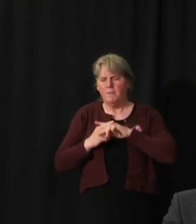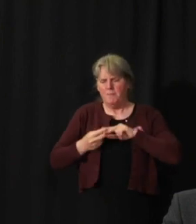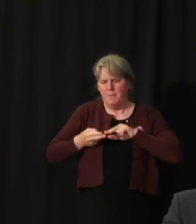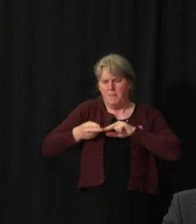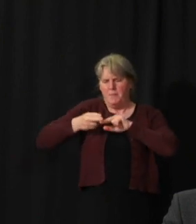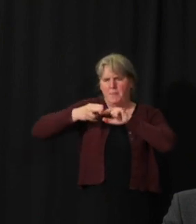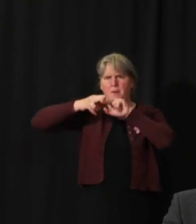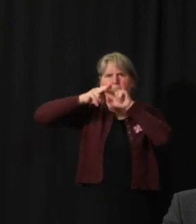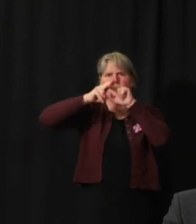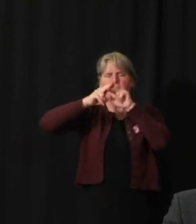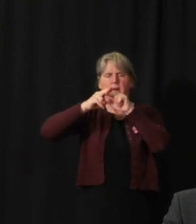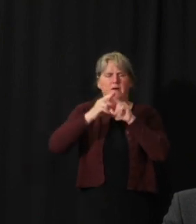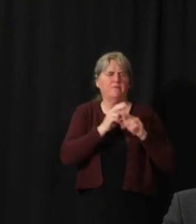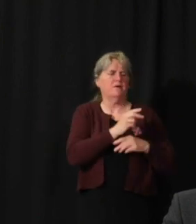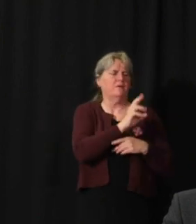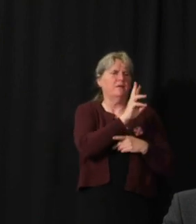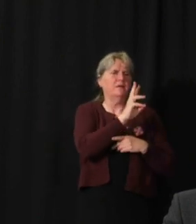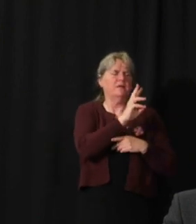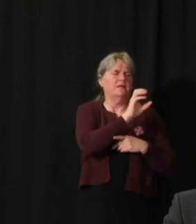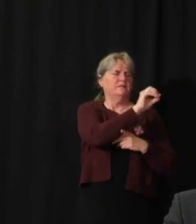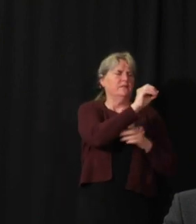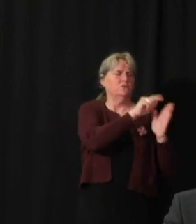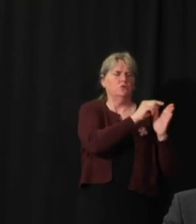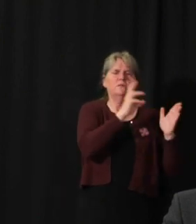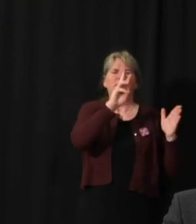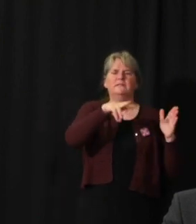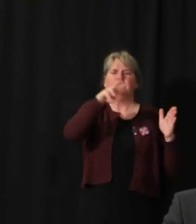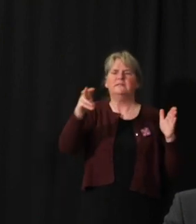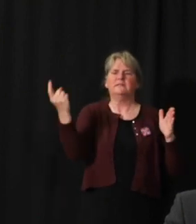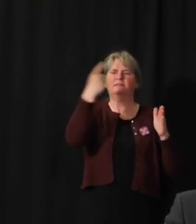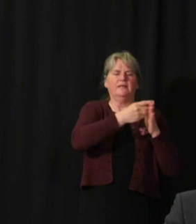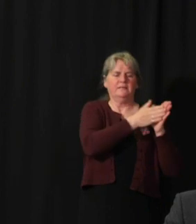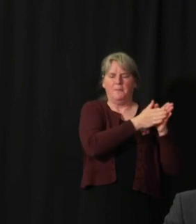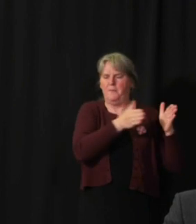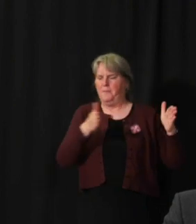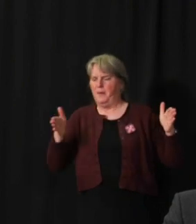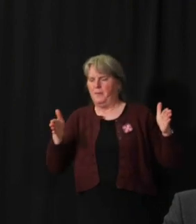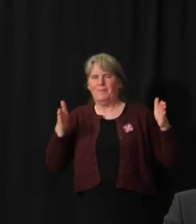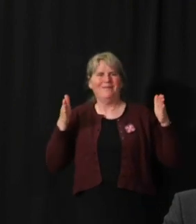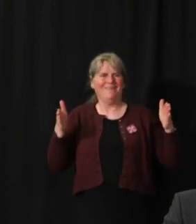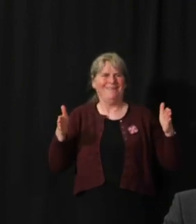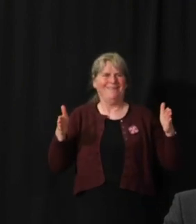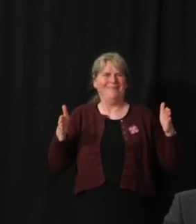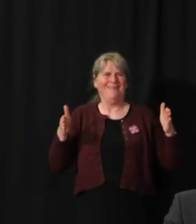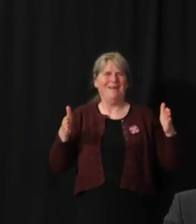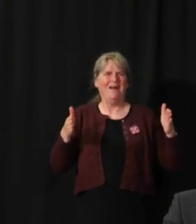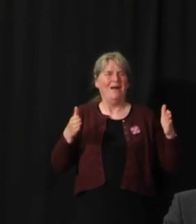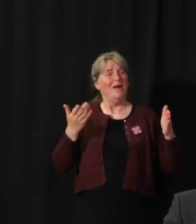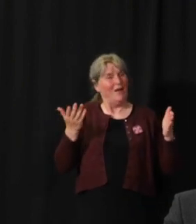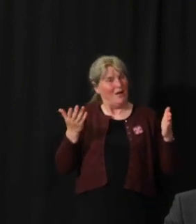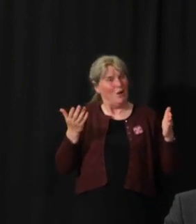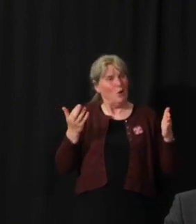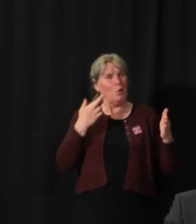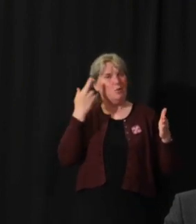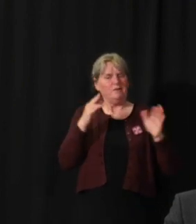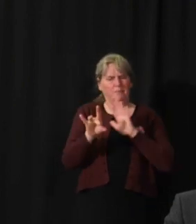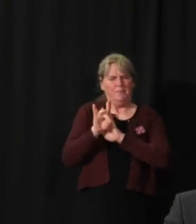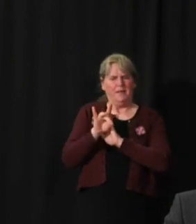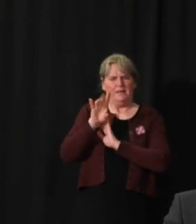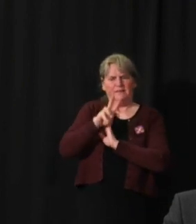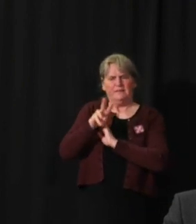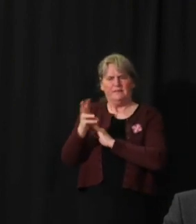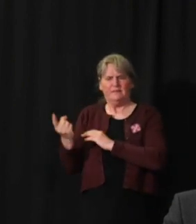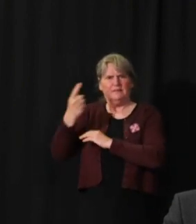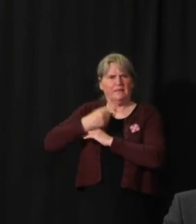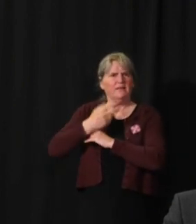a period of 66 days. And that 66, again, arbitrary number, but it was originally the number chosen